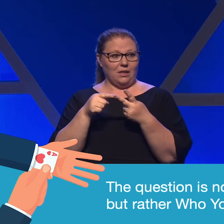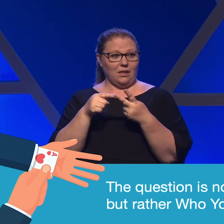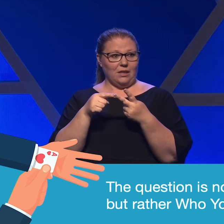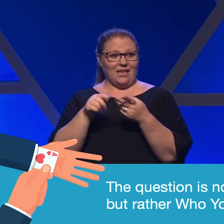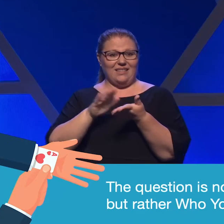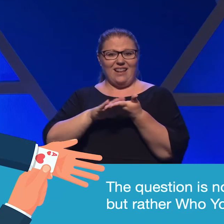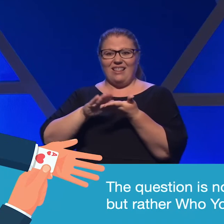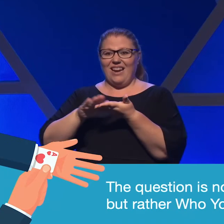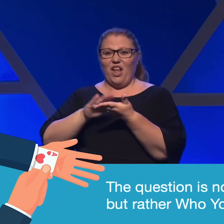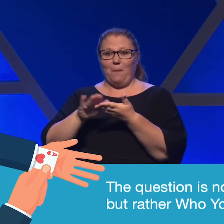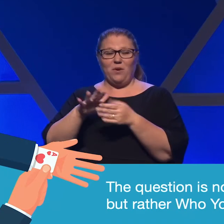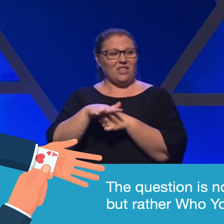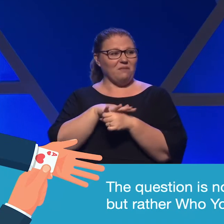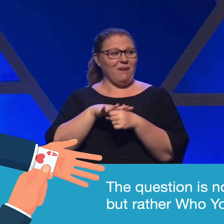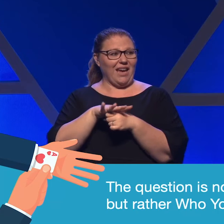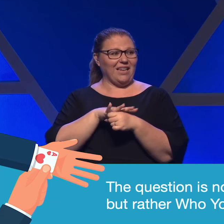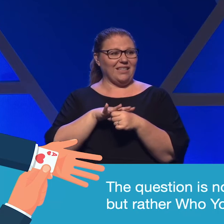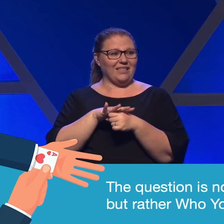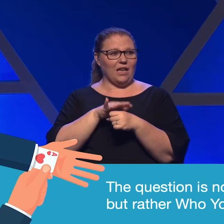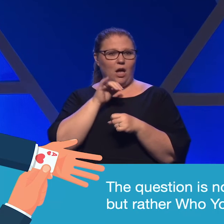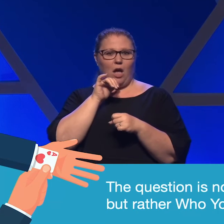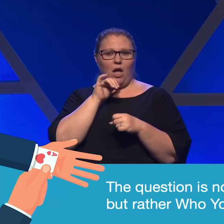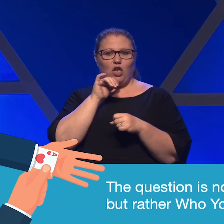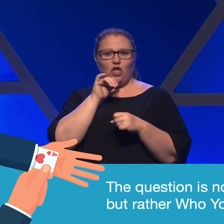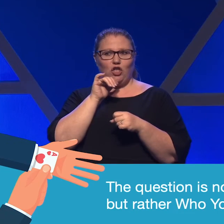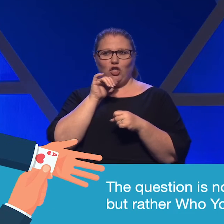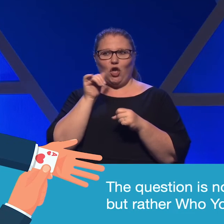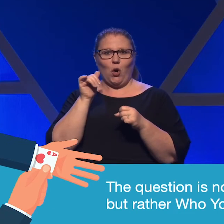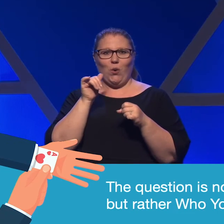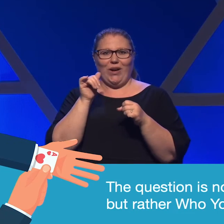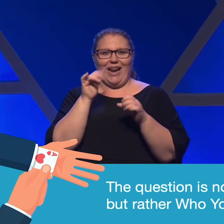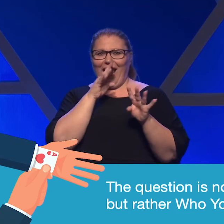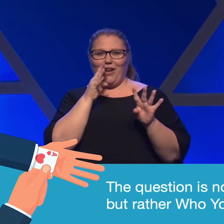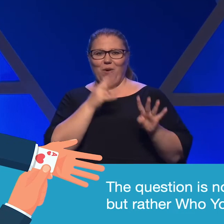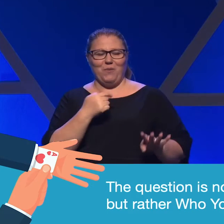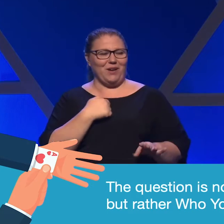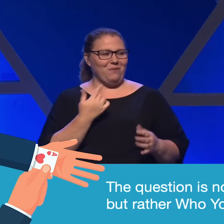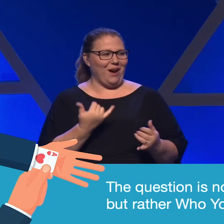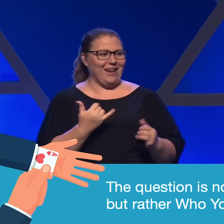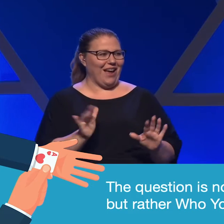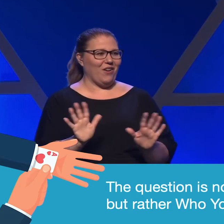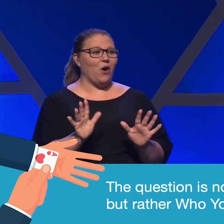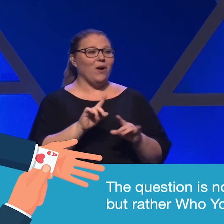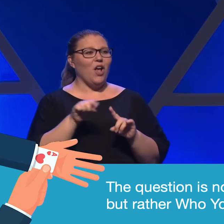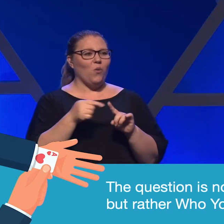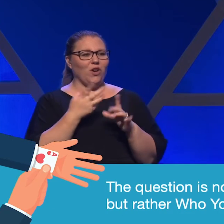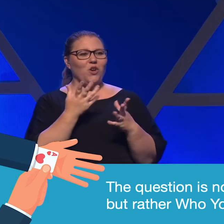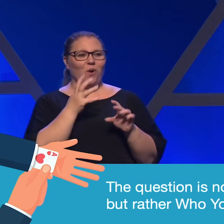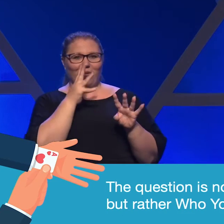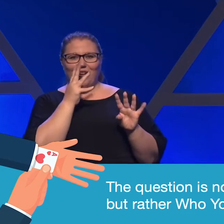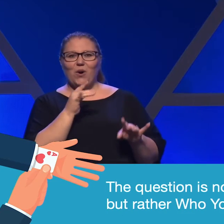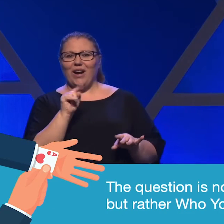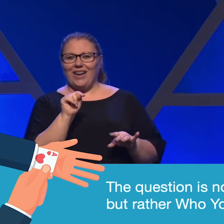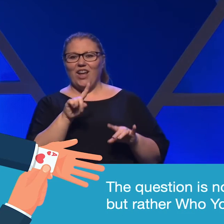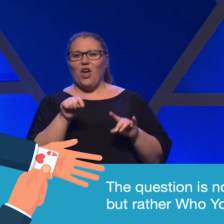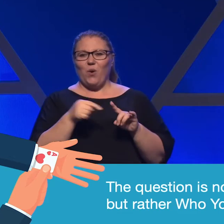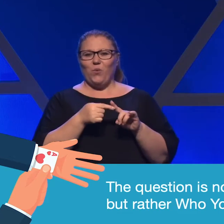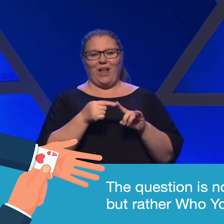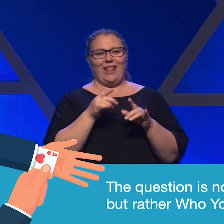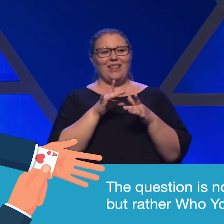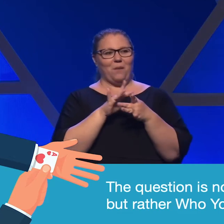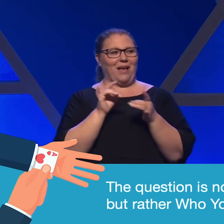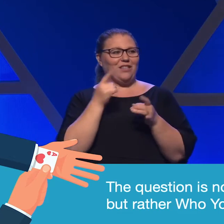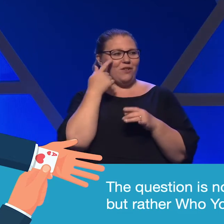space. Don't check out on me right now. Okay? When you want to check out is when that's actually the message is for you.